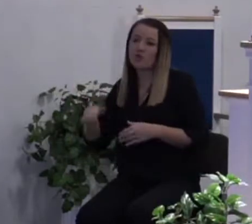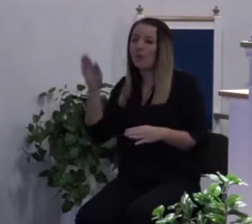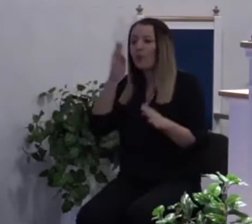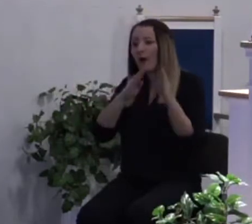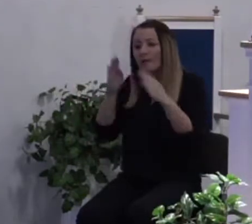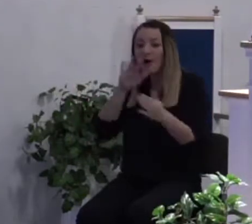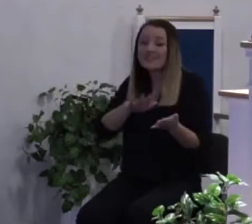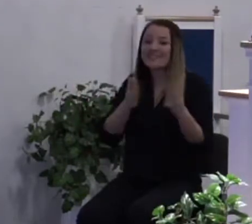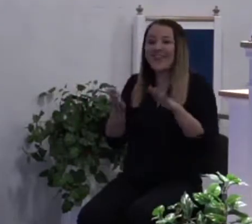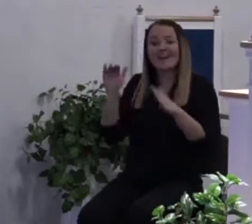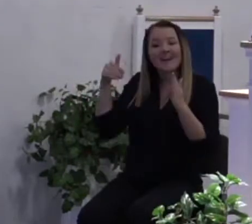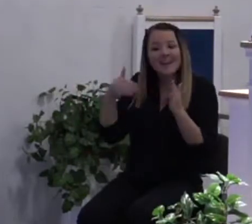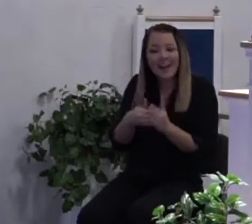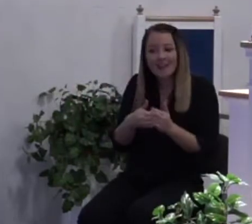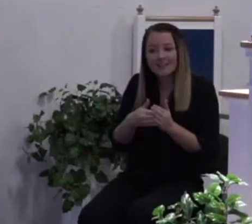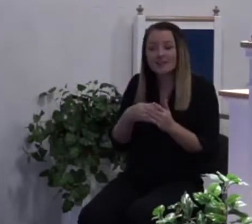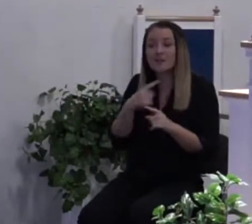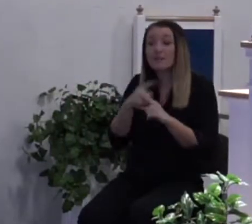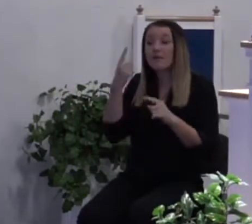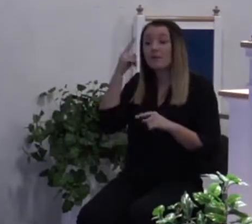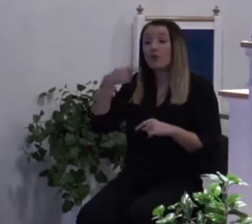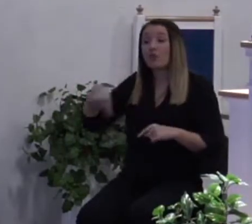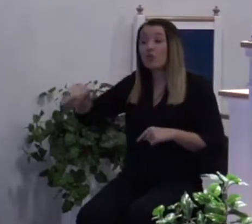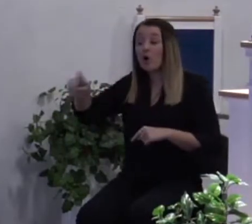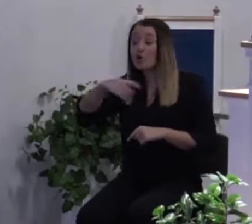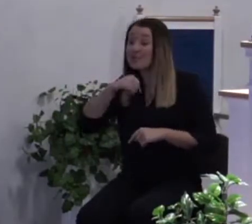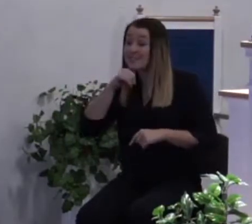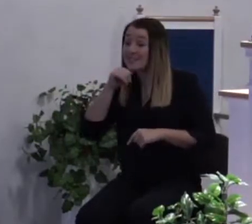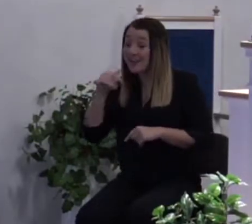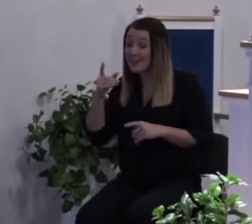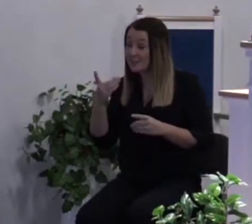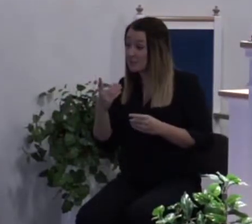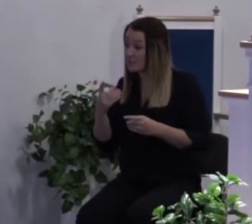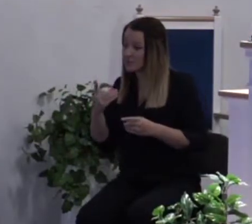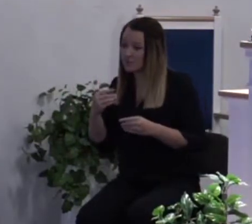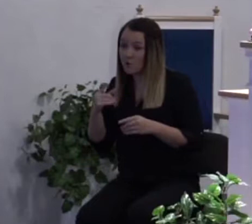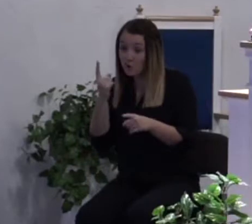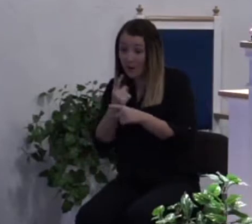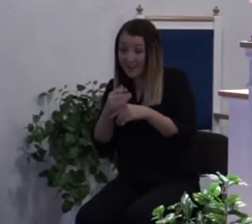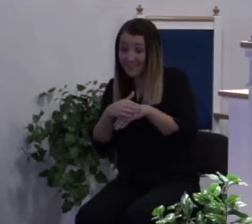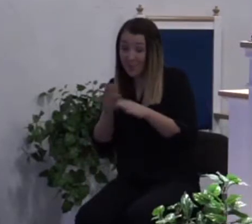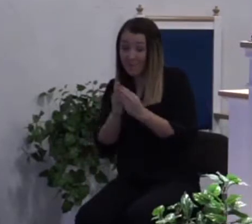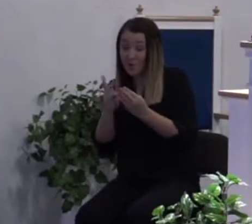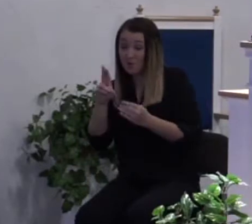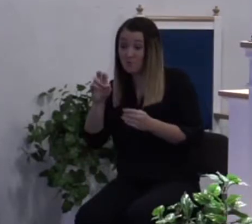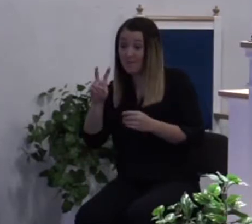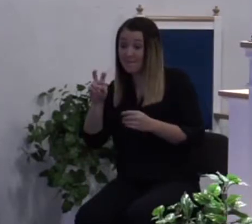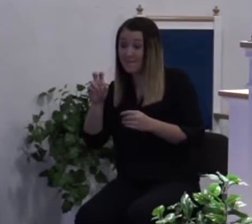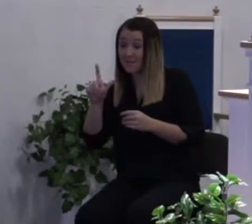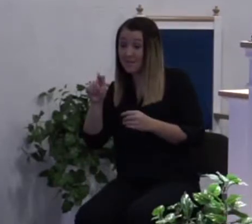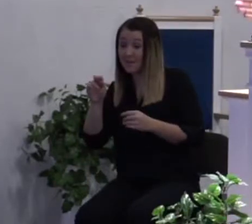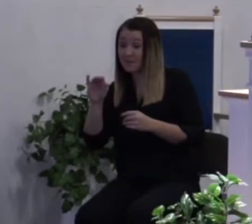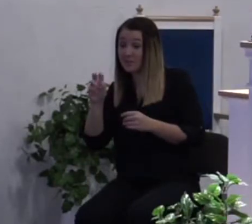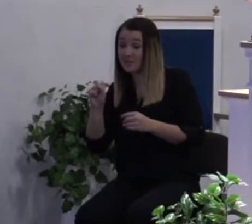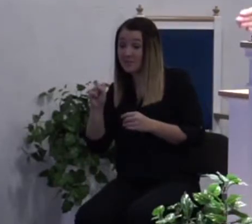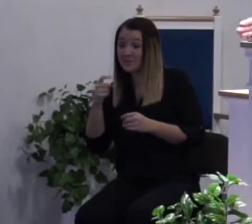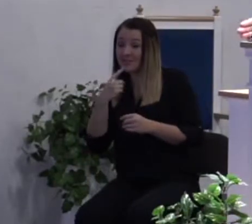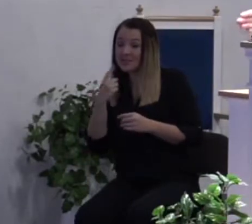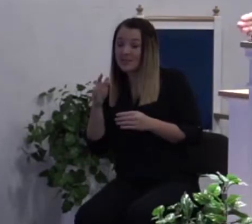again. for those who won't do right in the book of revelations he said they will be cast into the lake which burns with